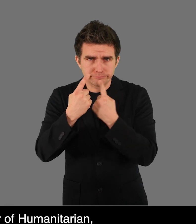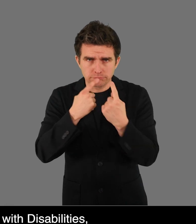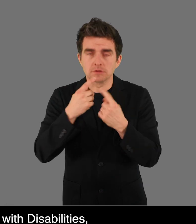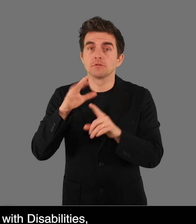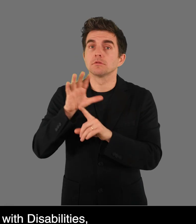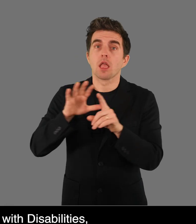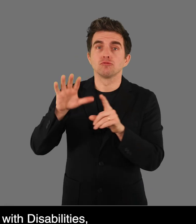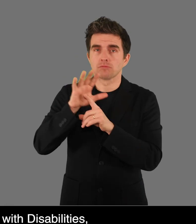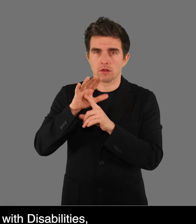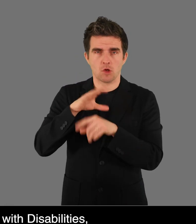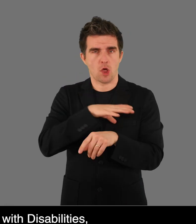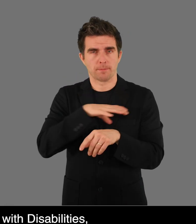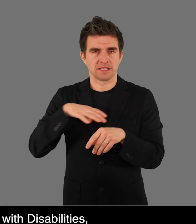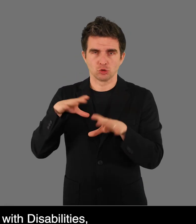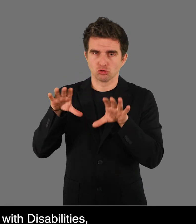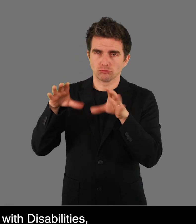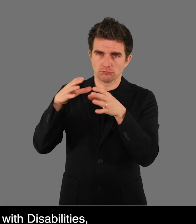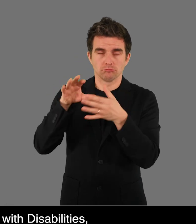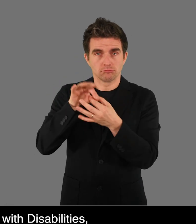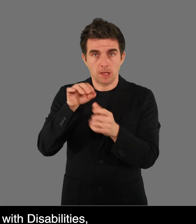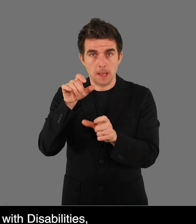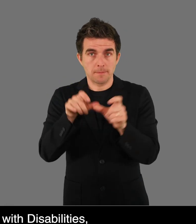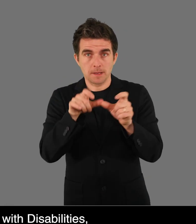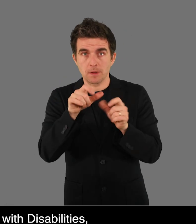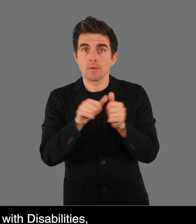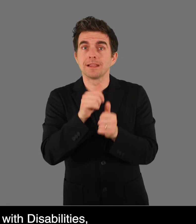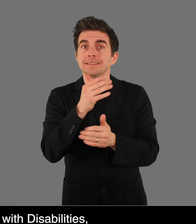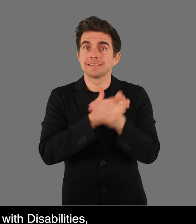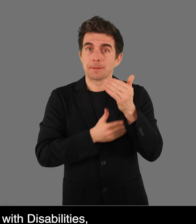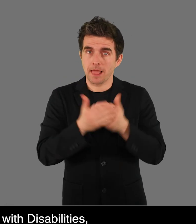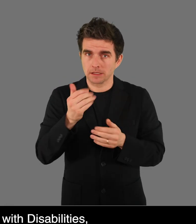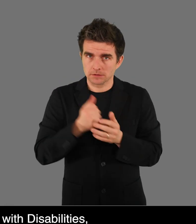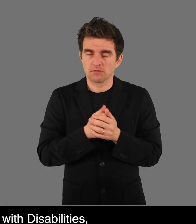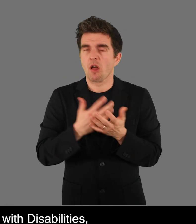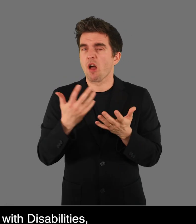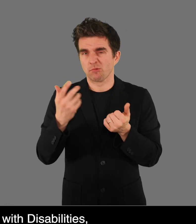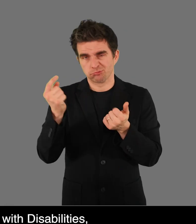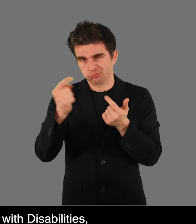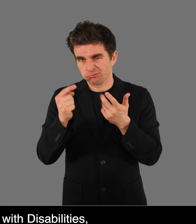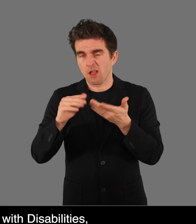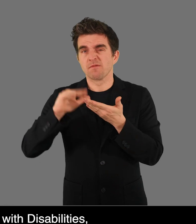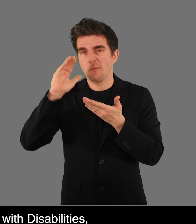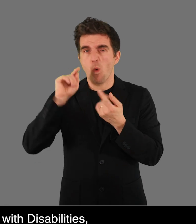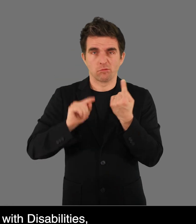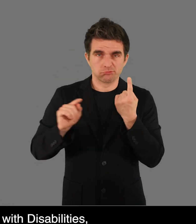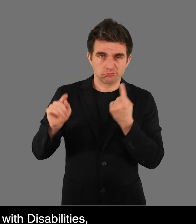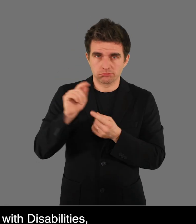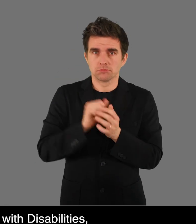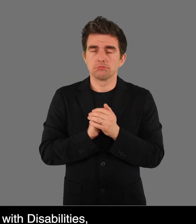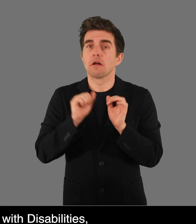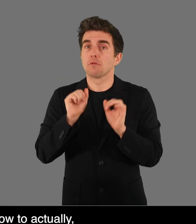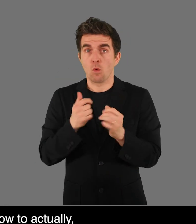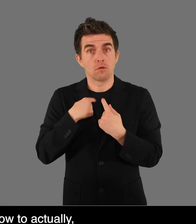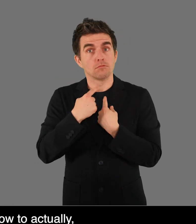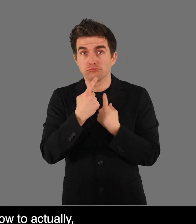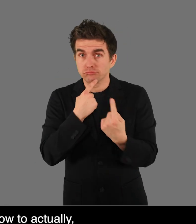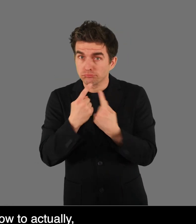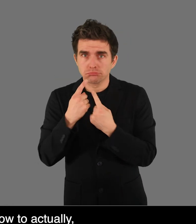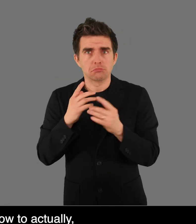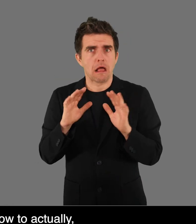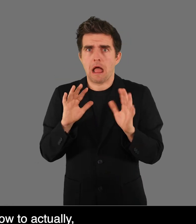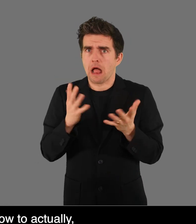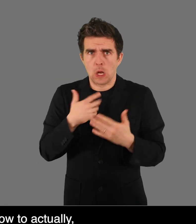Commission, National Commission for Persons with Disability, just to mention a few of them. So